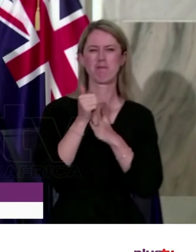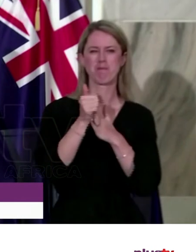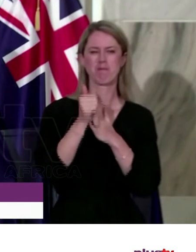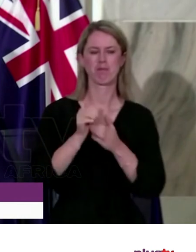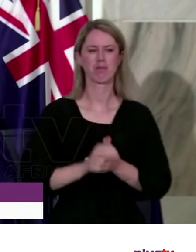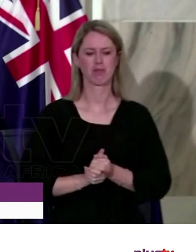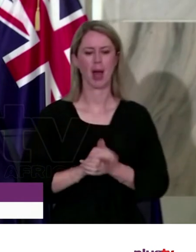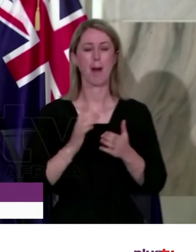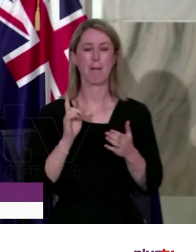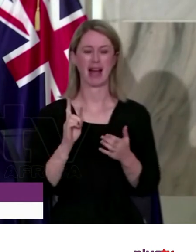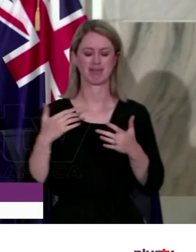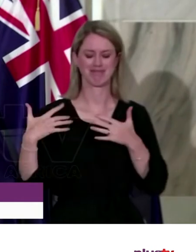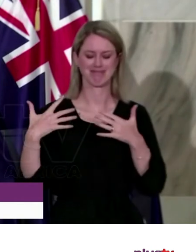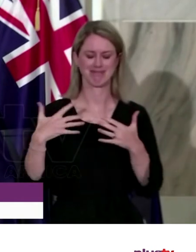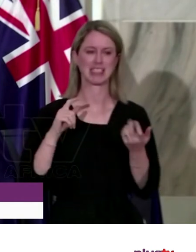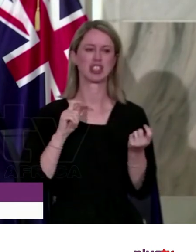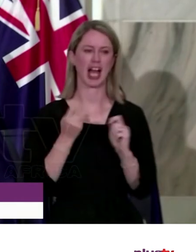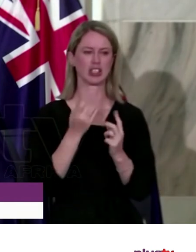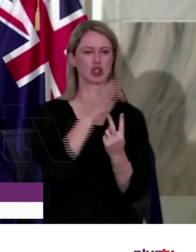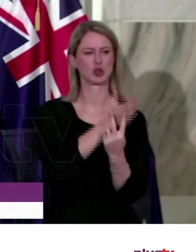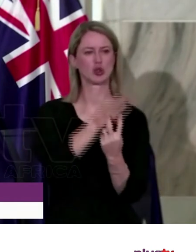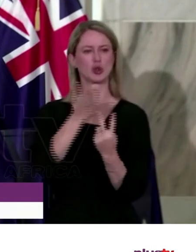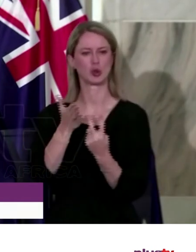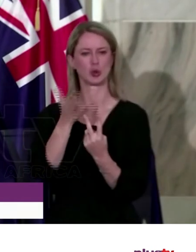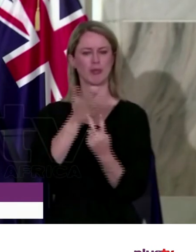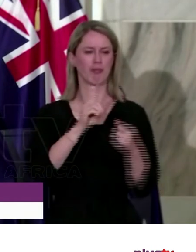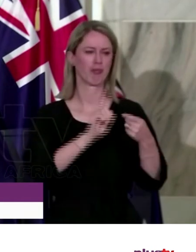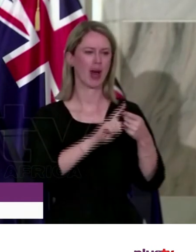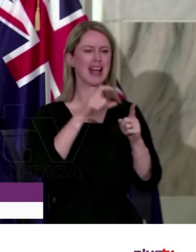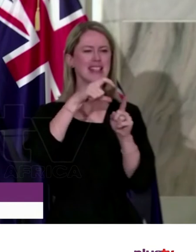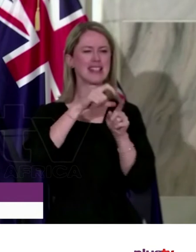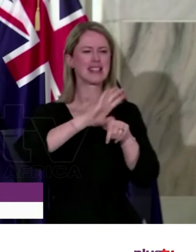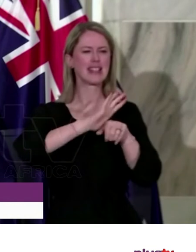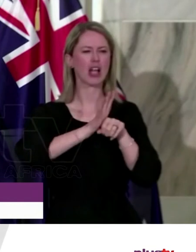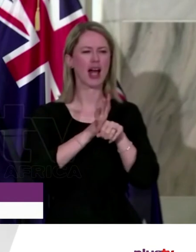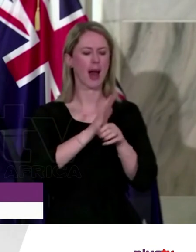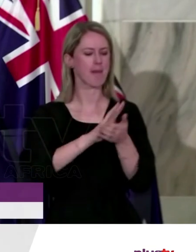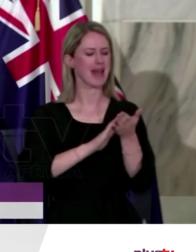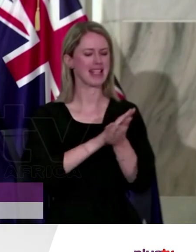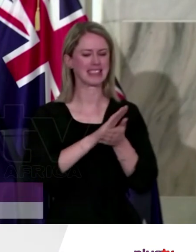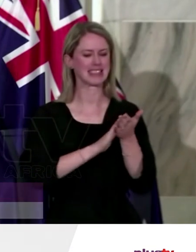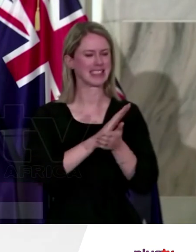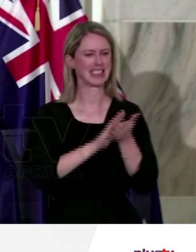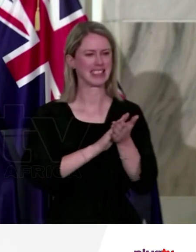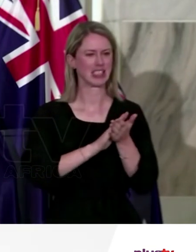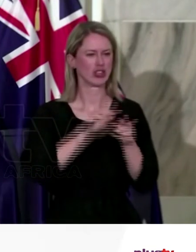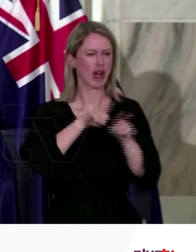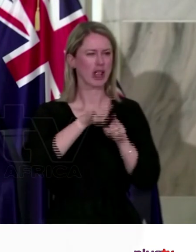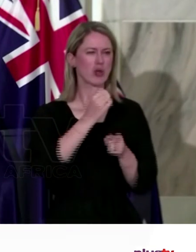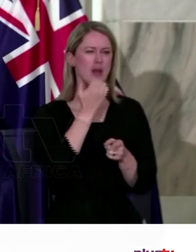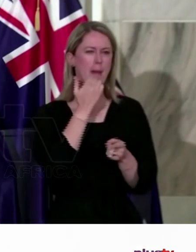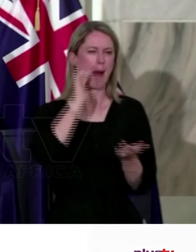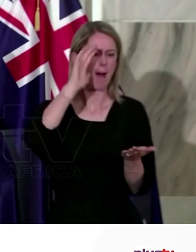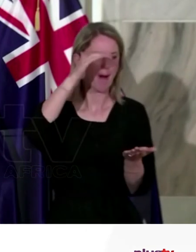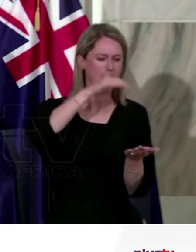But two things have changed since then. The first is that Delta has made it very hard to maintain our elimination strategy.